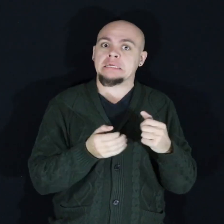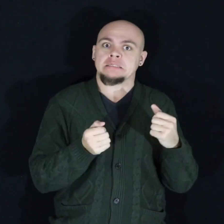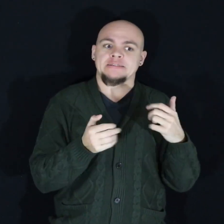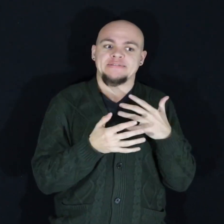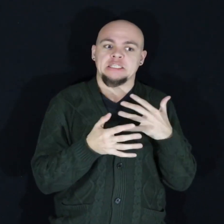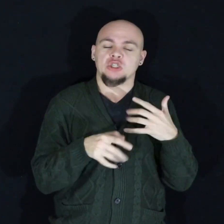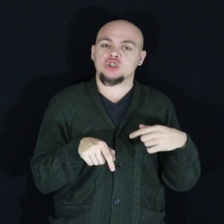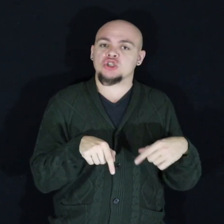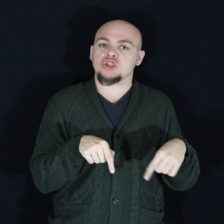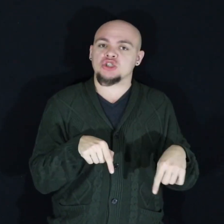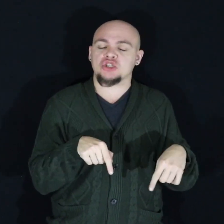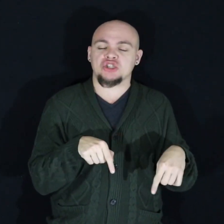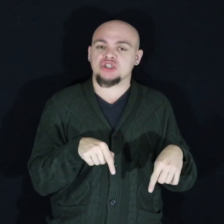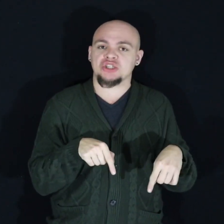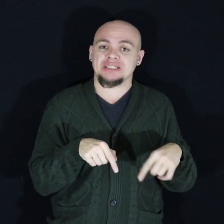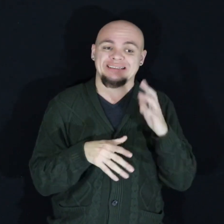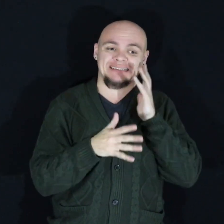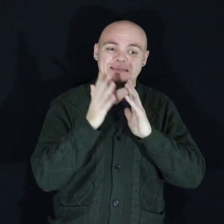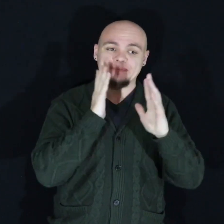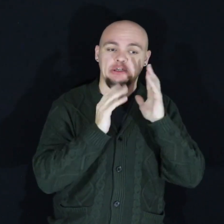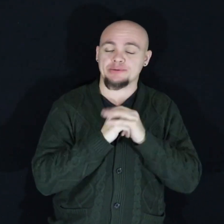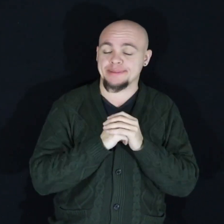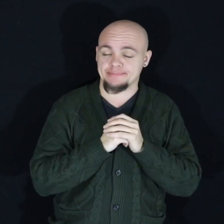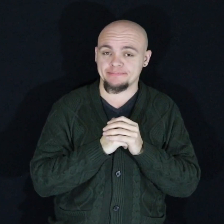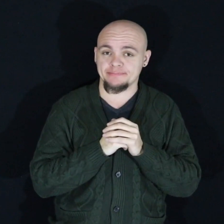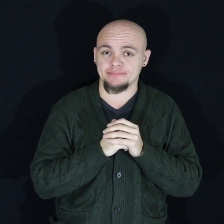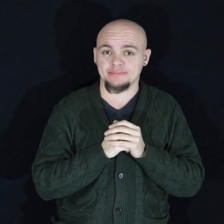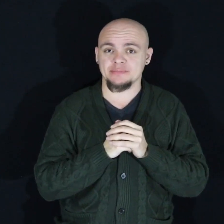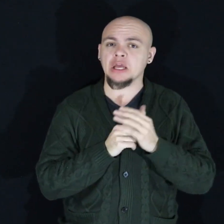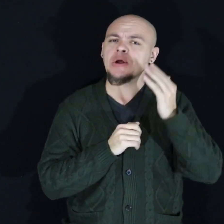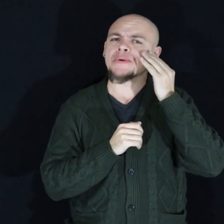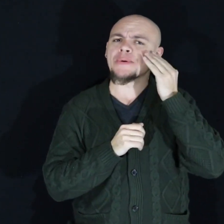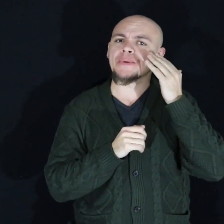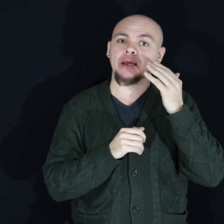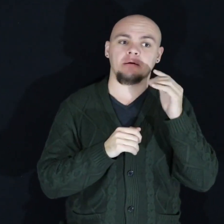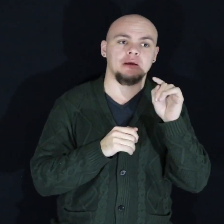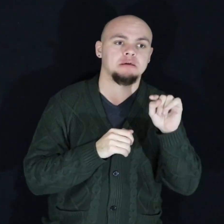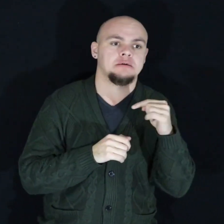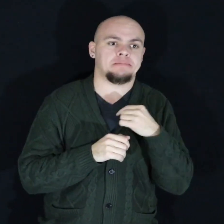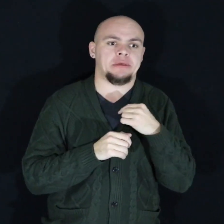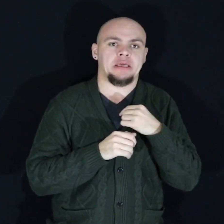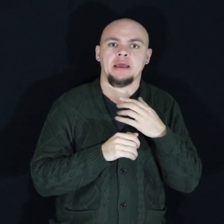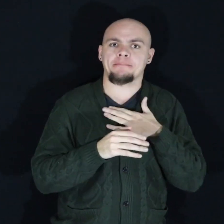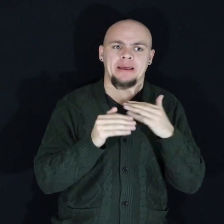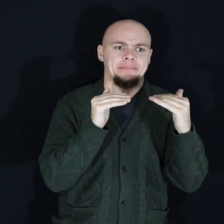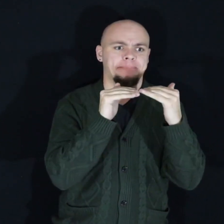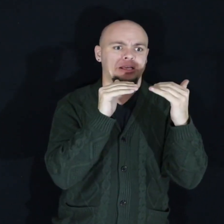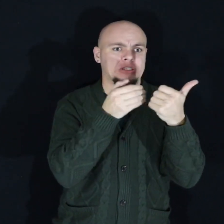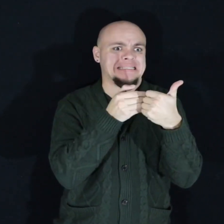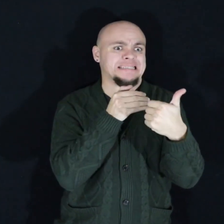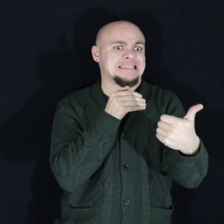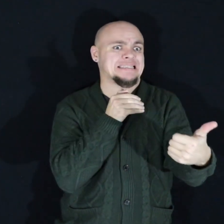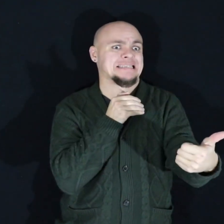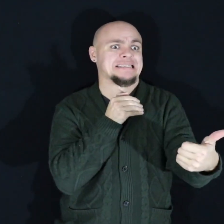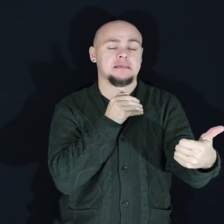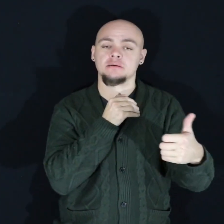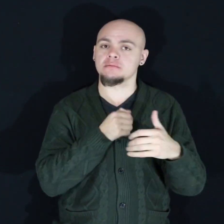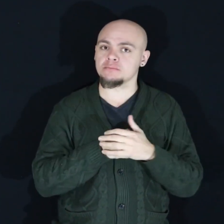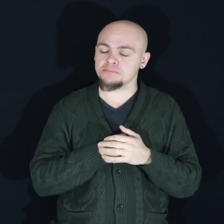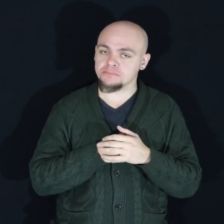trembling with fear and embarrassment be knowing the chasm between me and my peers and